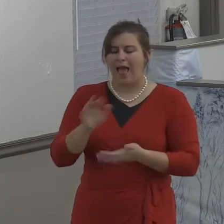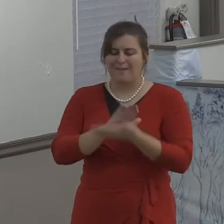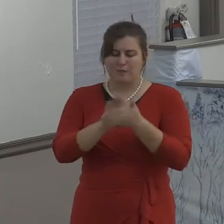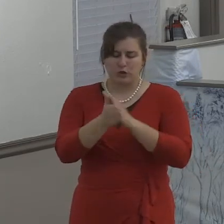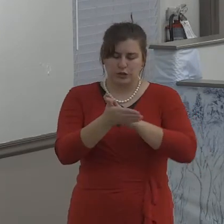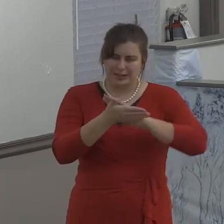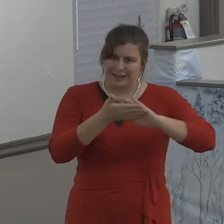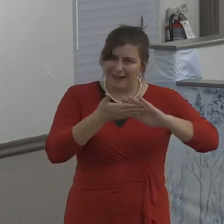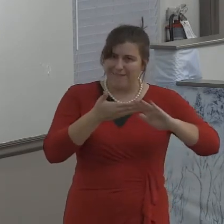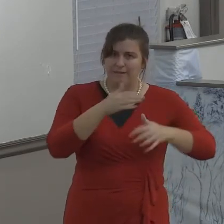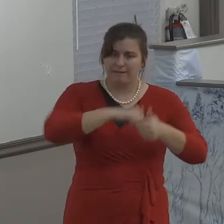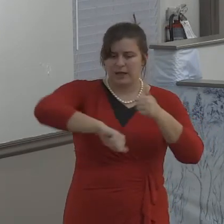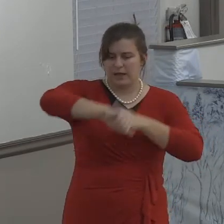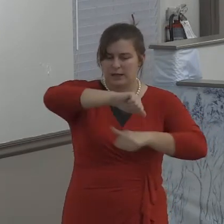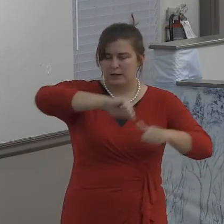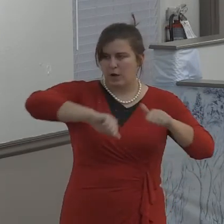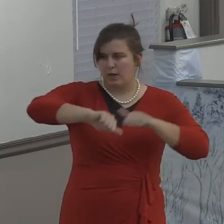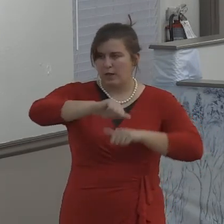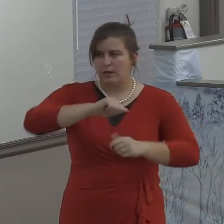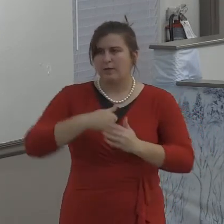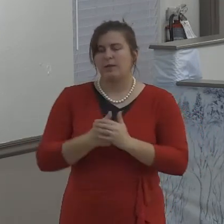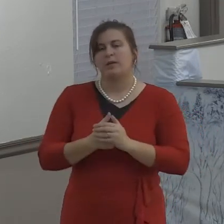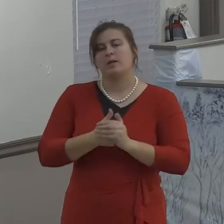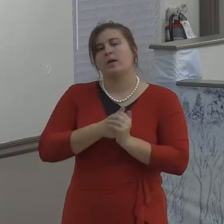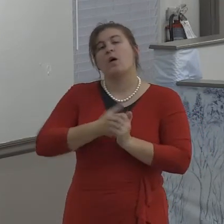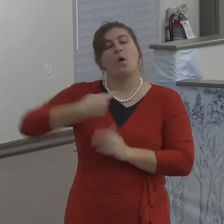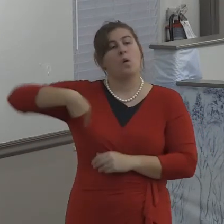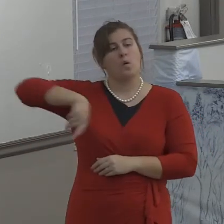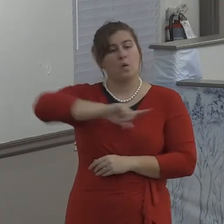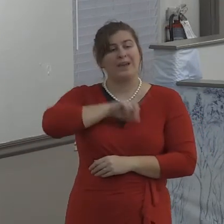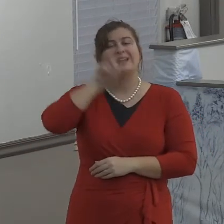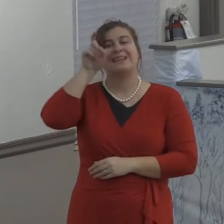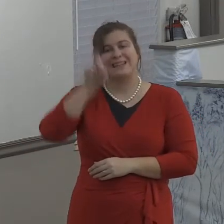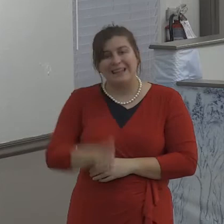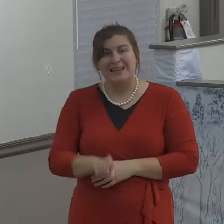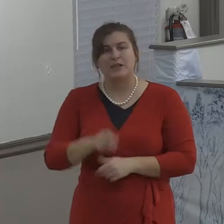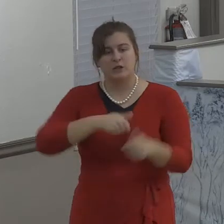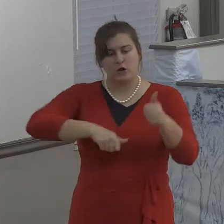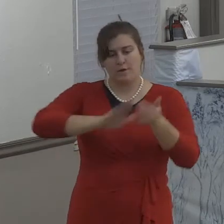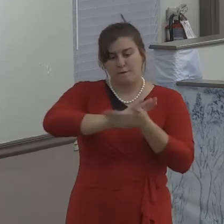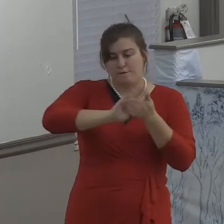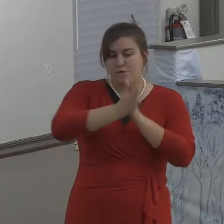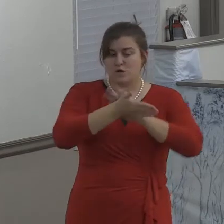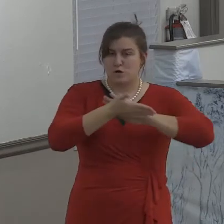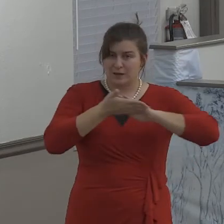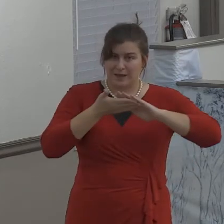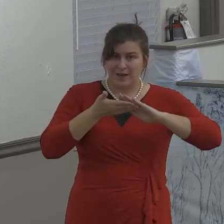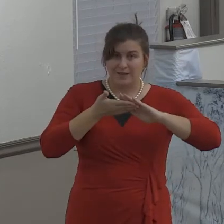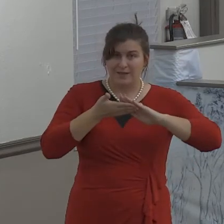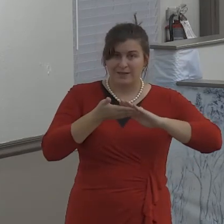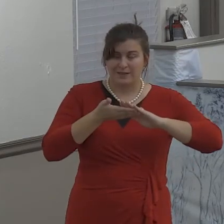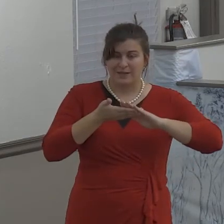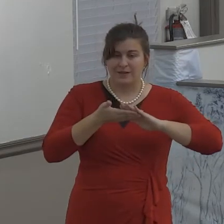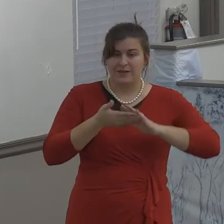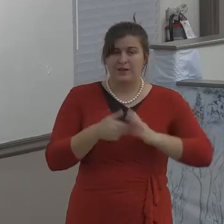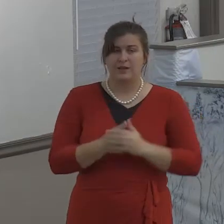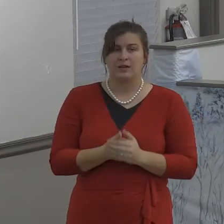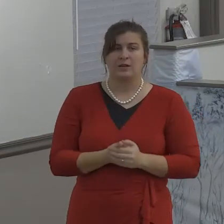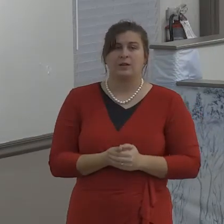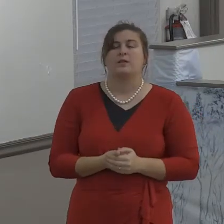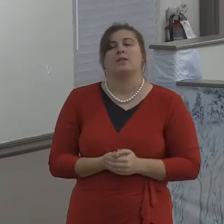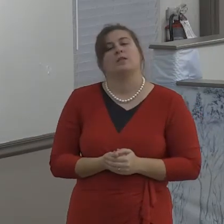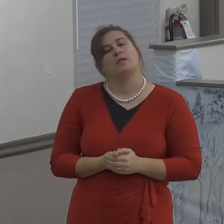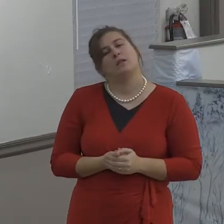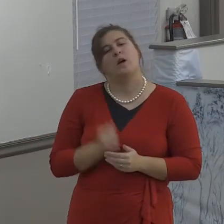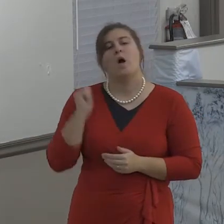we sometimes carry baggage around. We shouldn't because when we came to Christ, He eliminated the